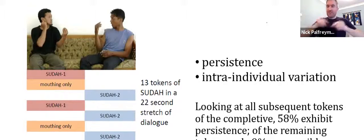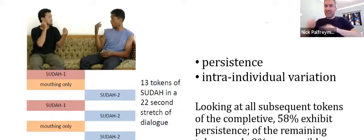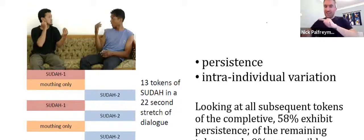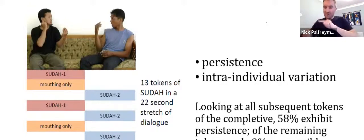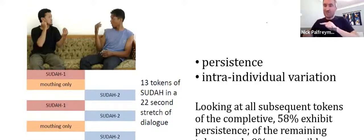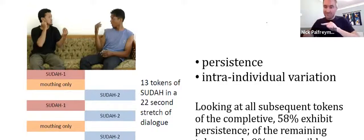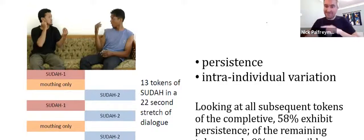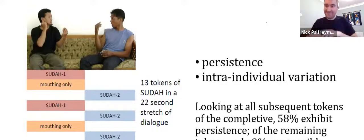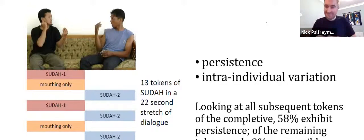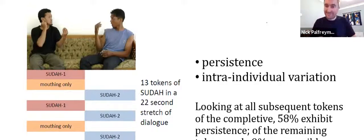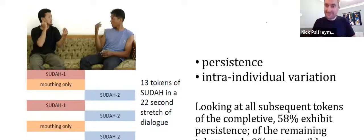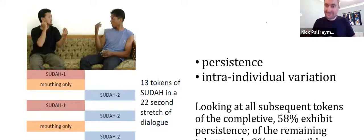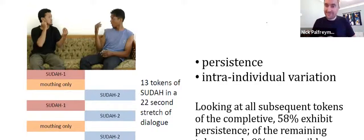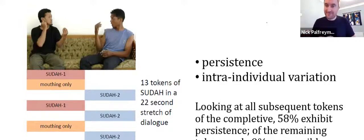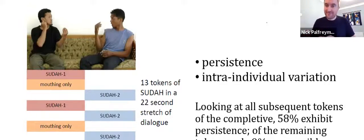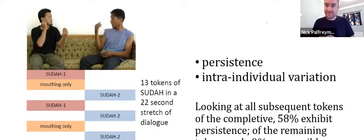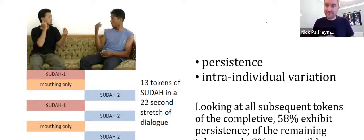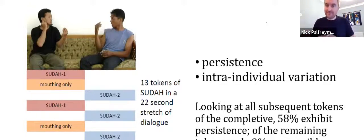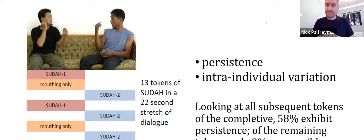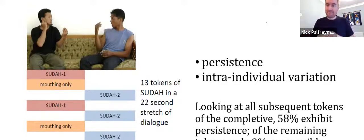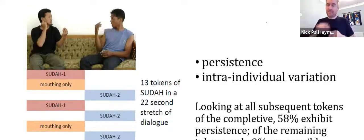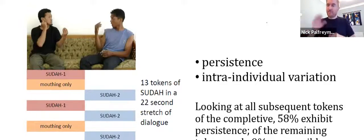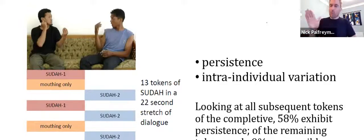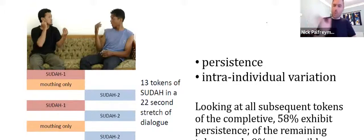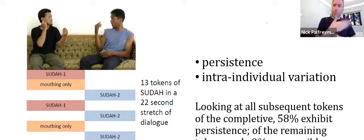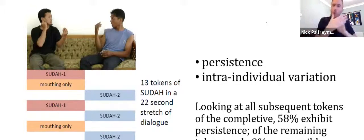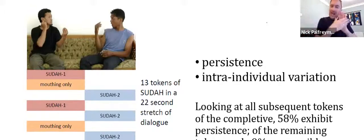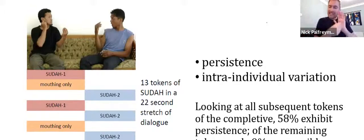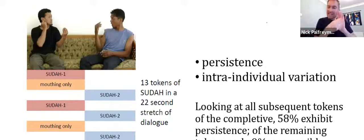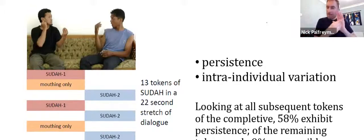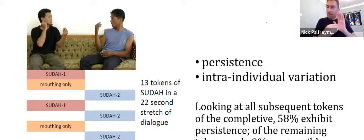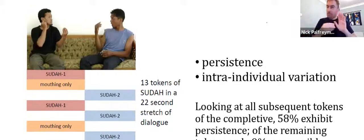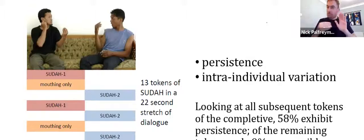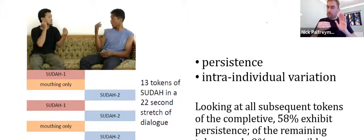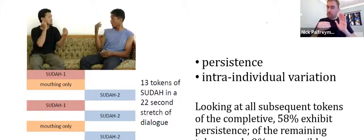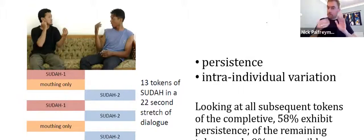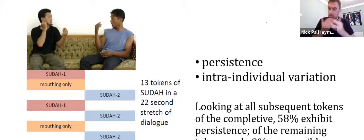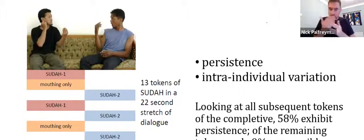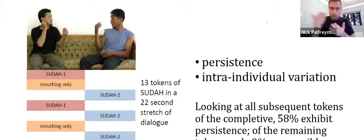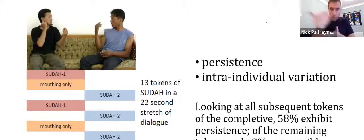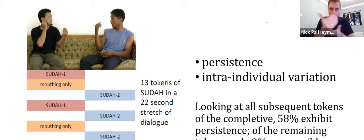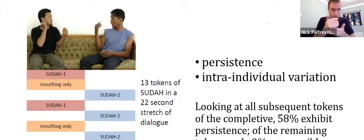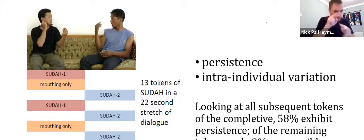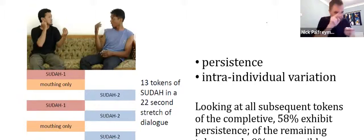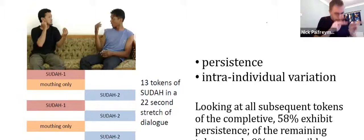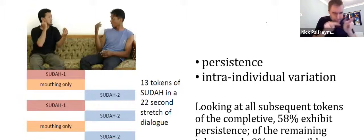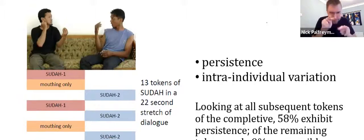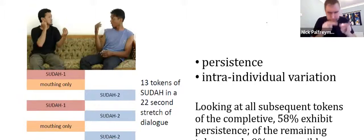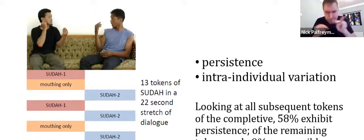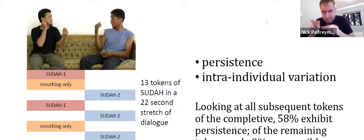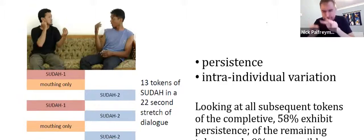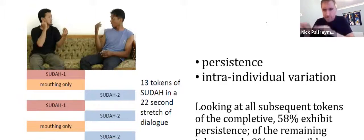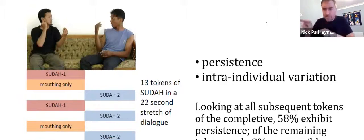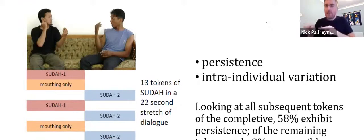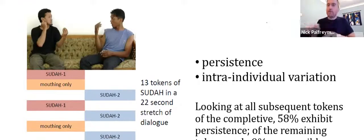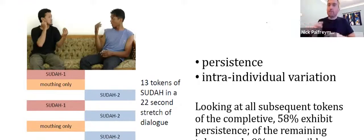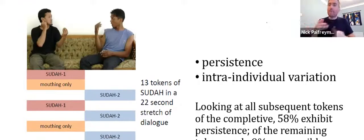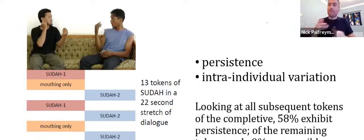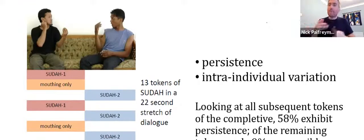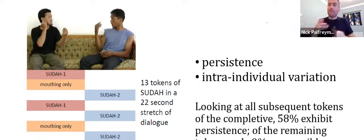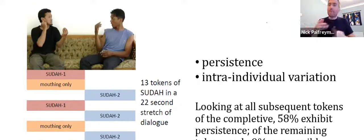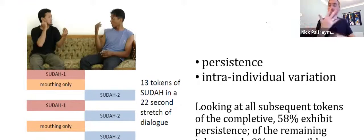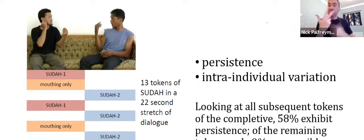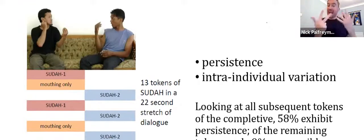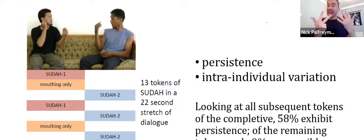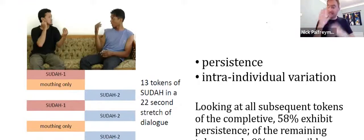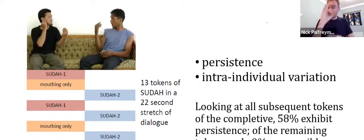So, in terms of variation, I wanted to understand a little bit more. So, for example, you know,